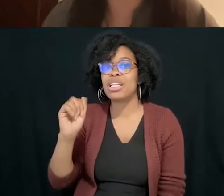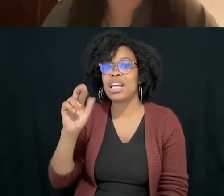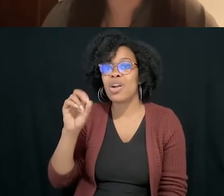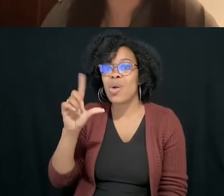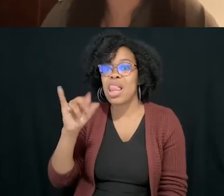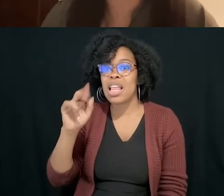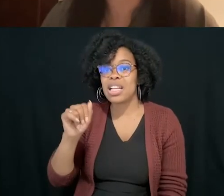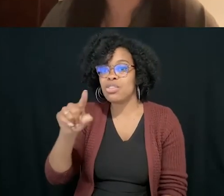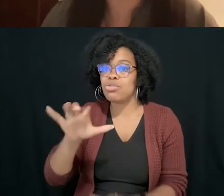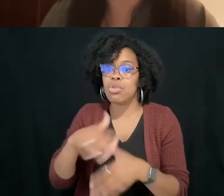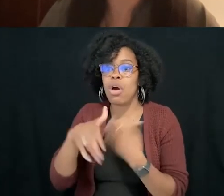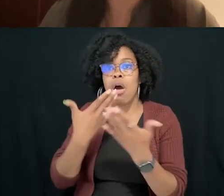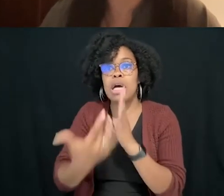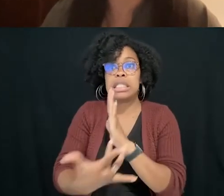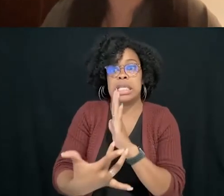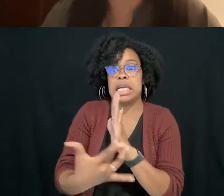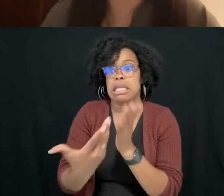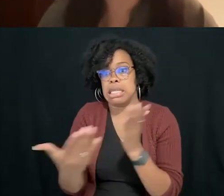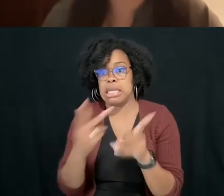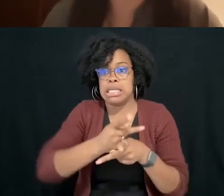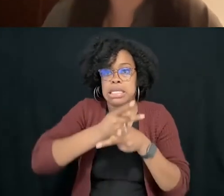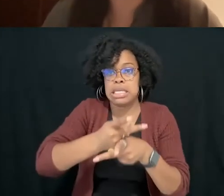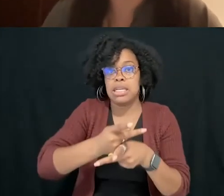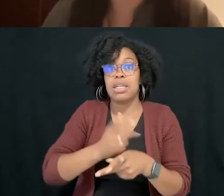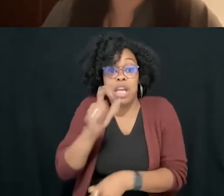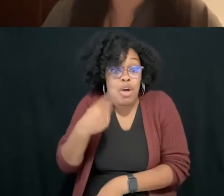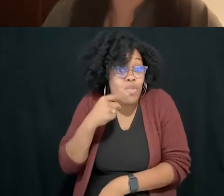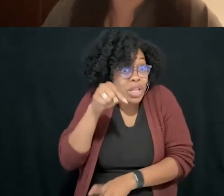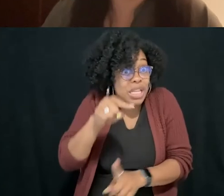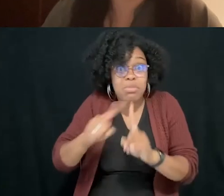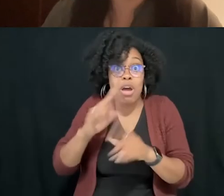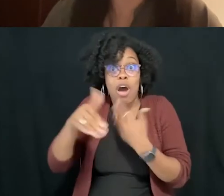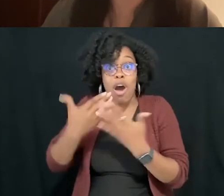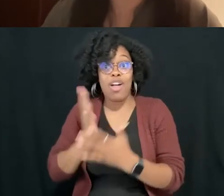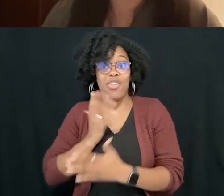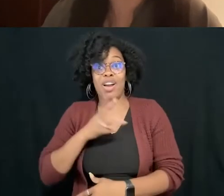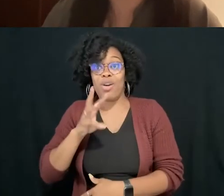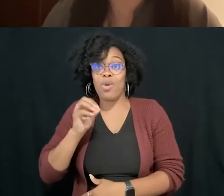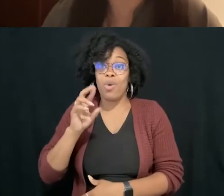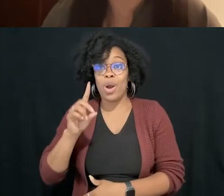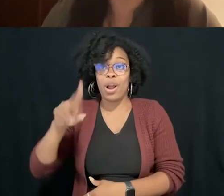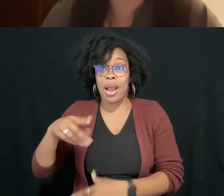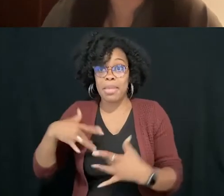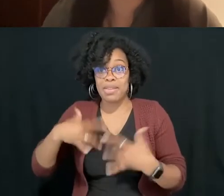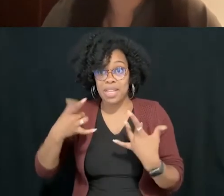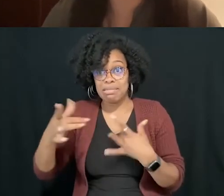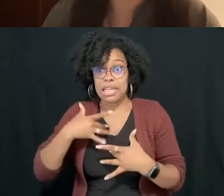being a point person, um, not just for this, but for all Word Up events. Um, and yes, especially